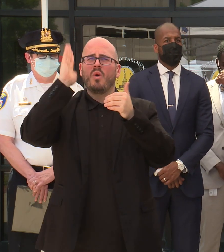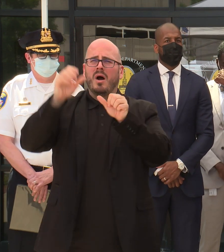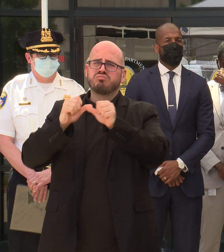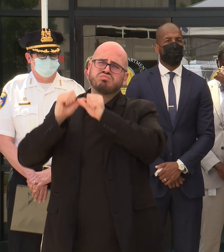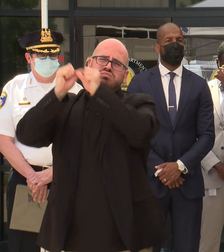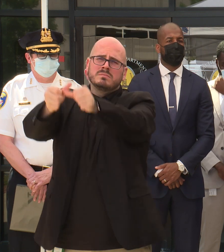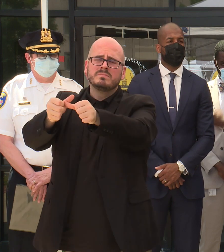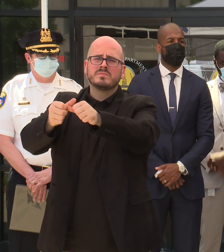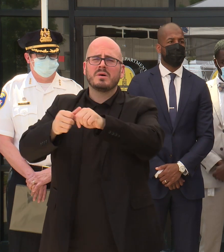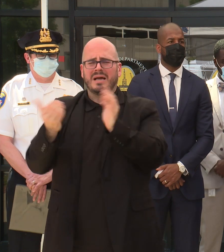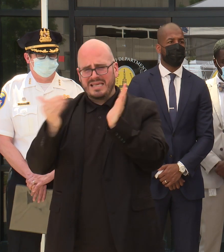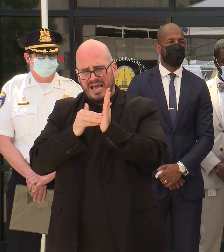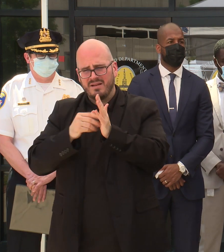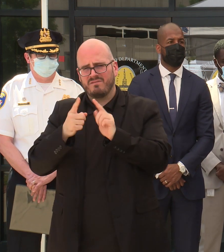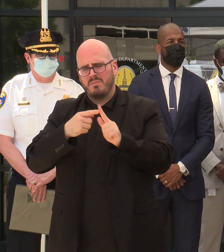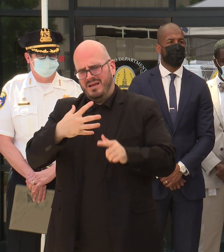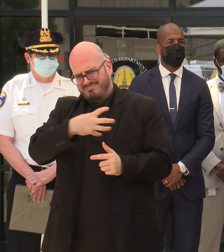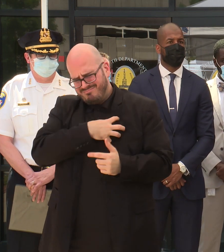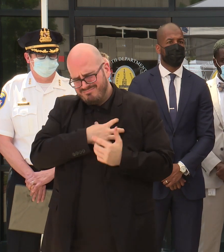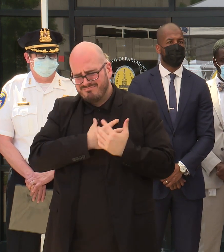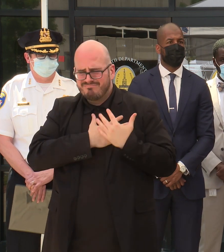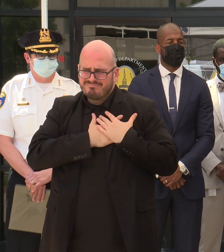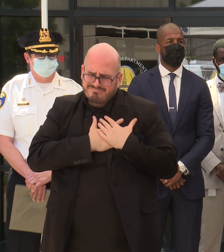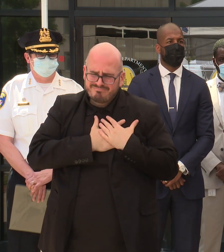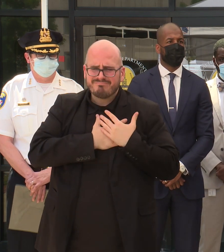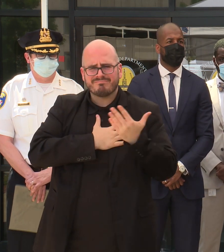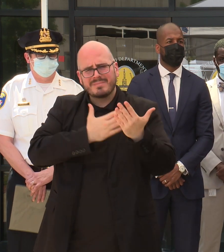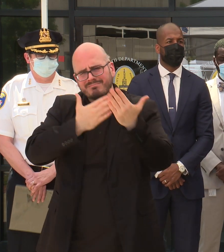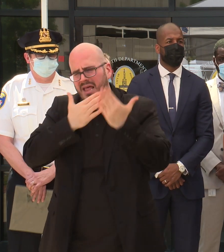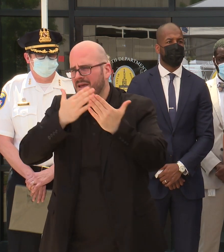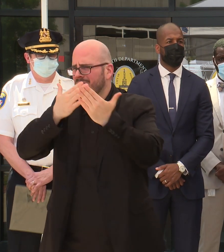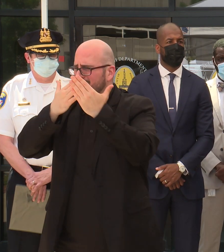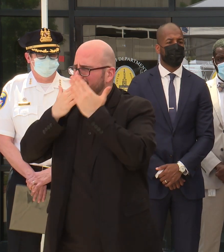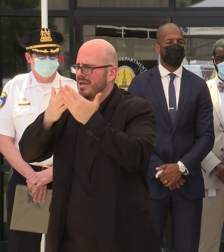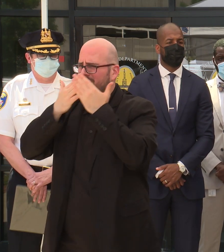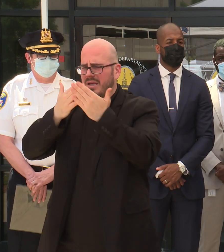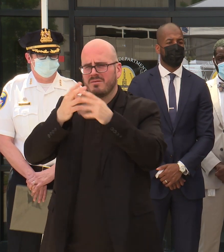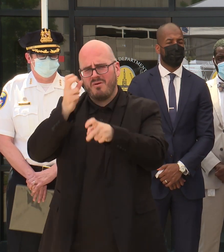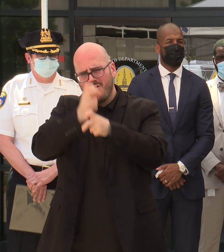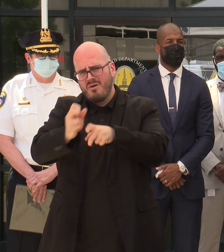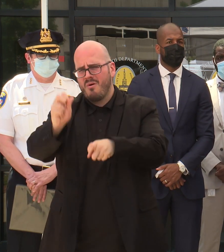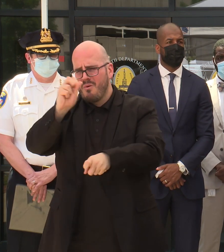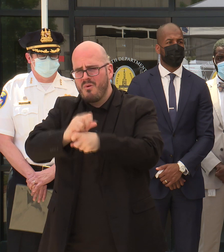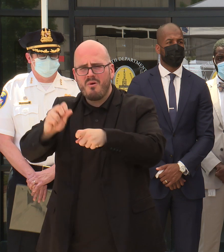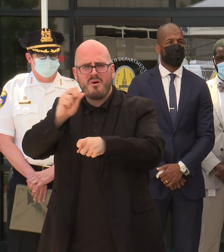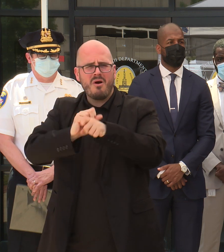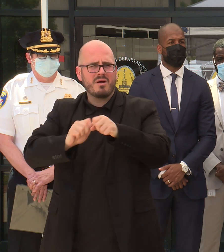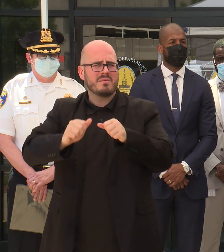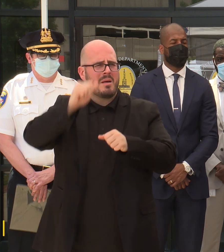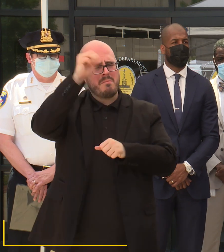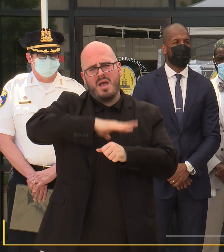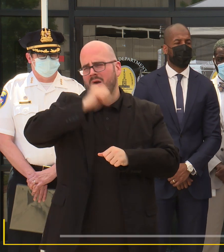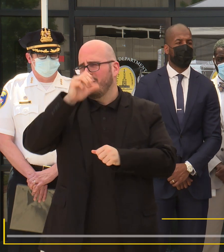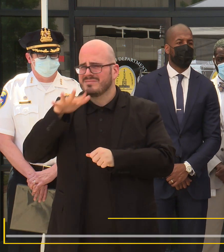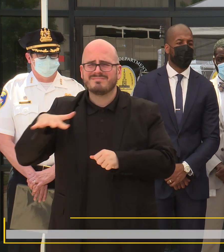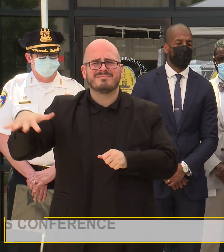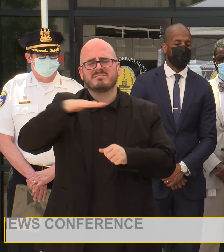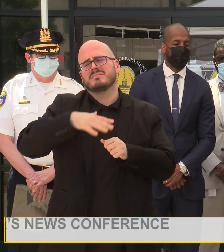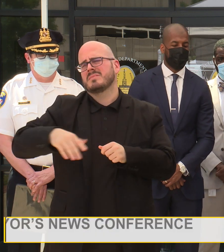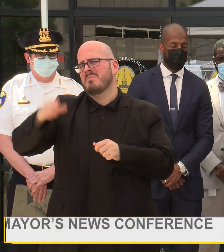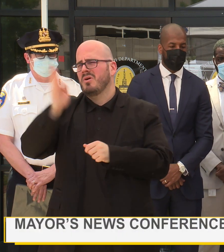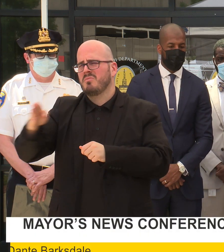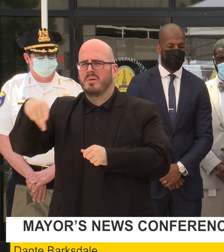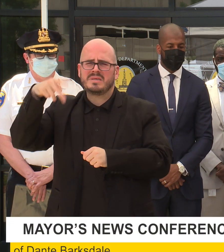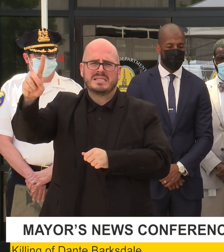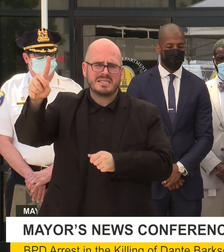So again, from the bottom of my heart, I would like to thank all of the hard work by the men and the women of the Baltimore Police